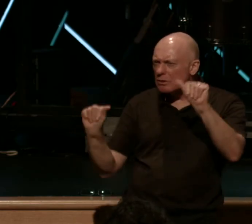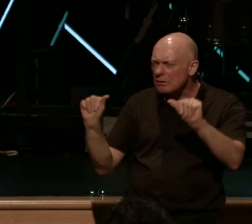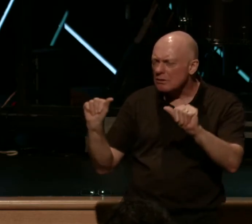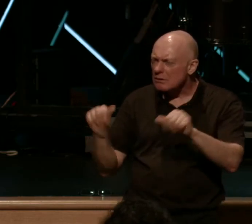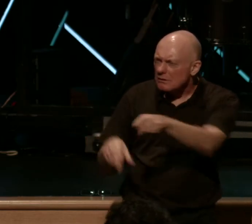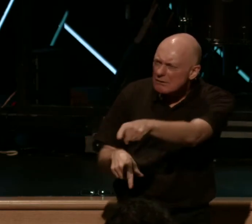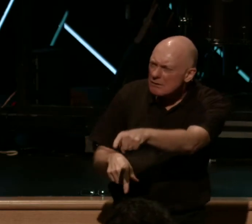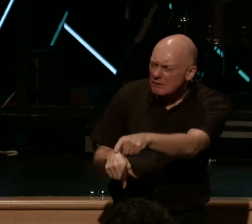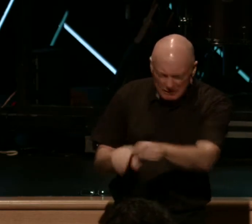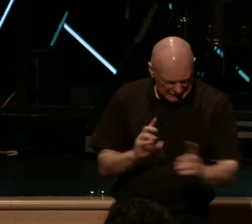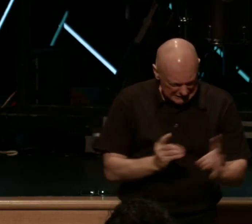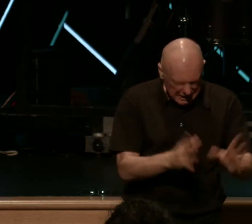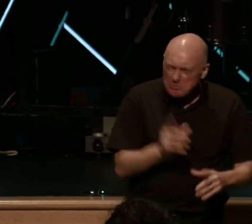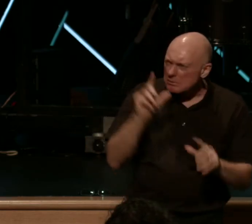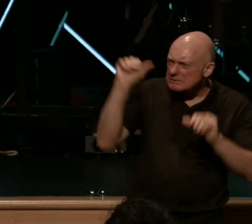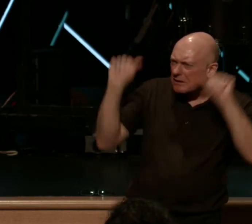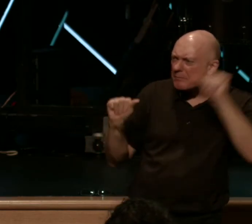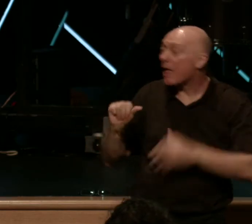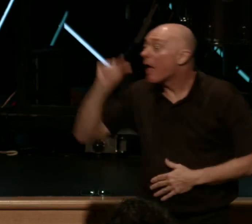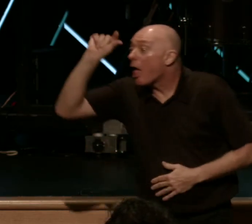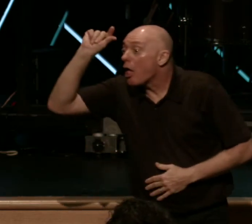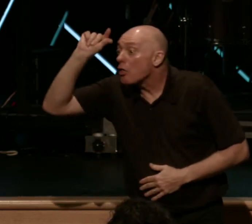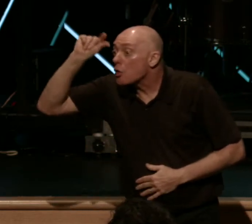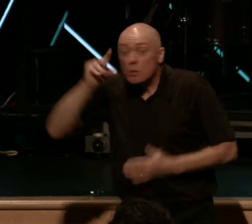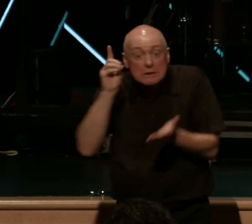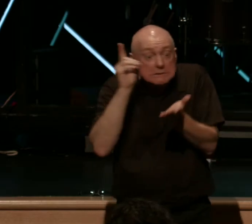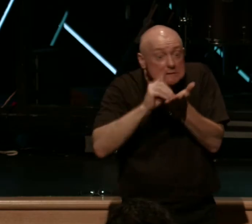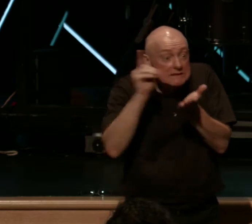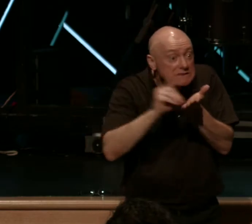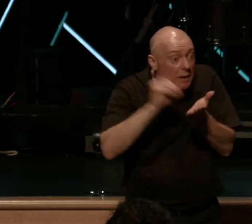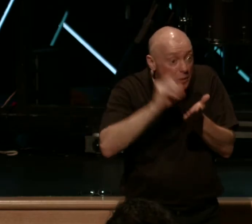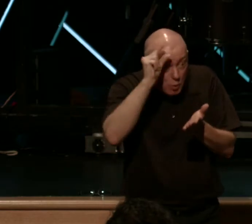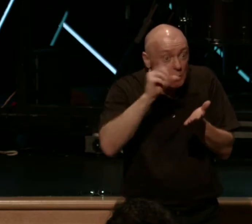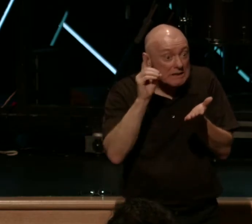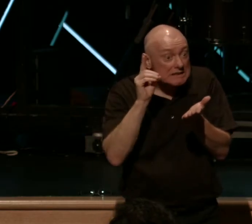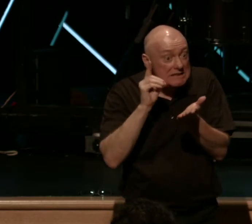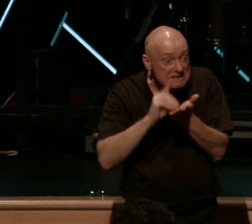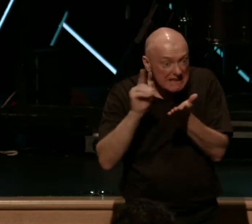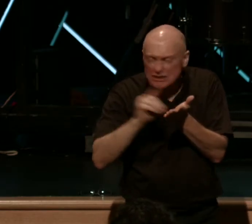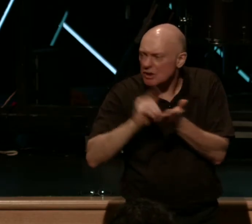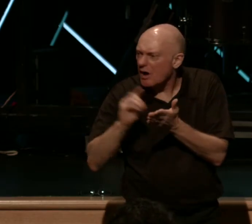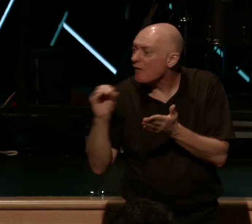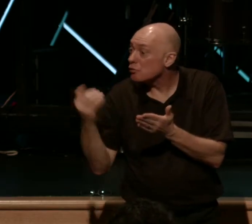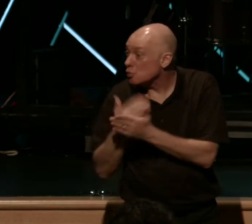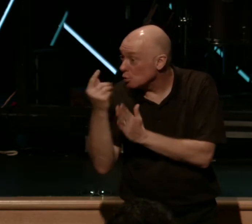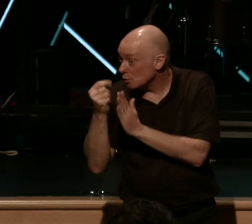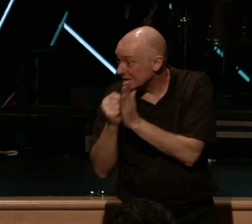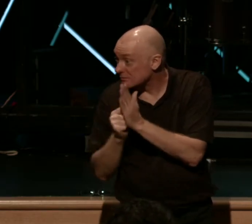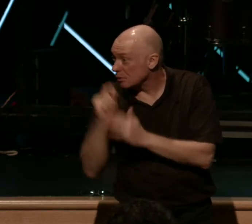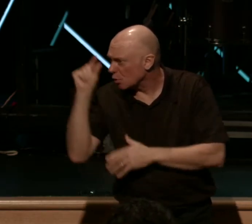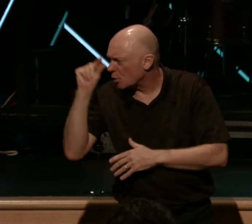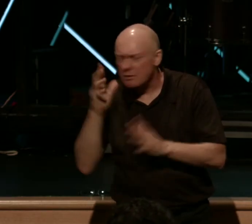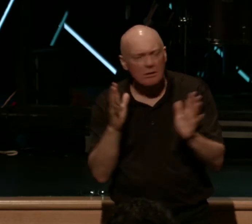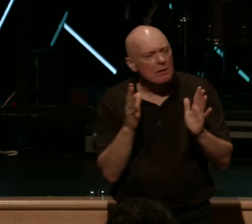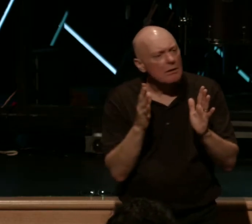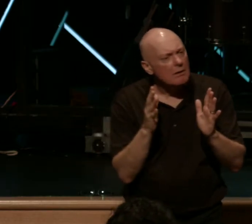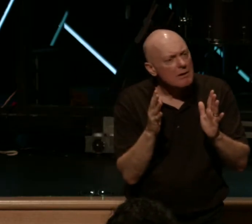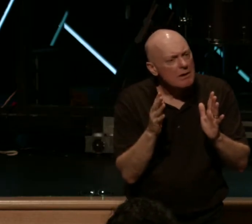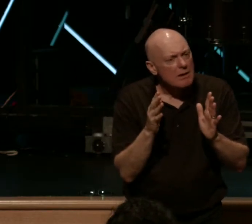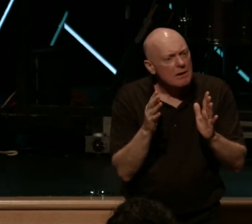to the BDAG, which is just a lexicon, kind of a dictionary of the New Testament Greek. Here's what the Bible, the lexicon